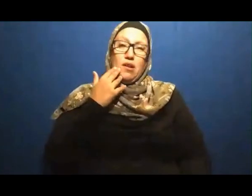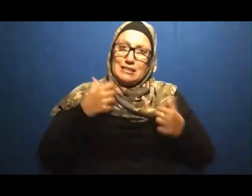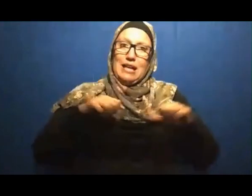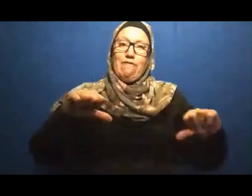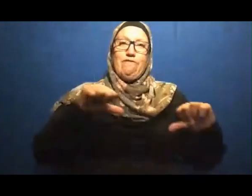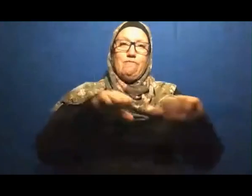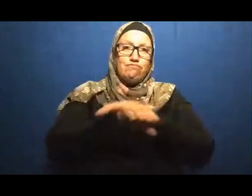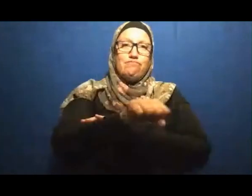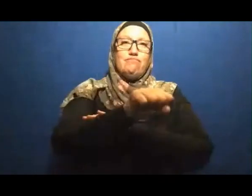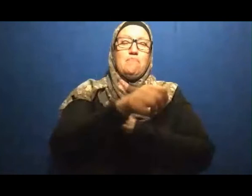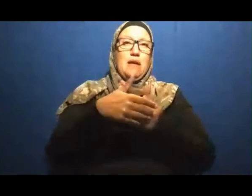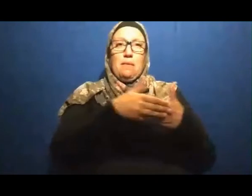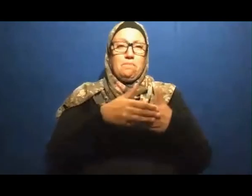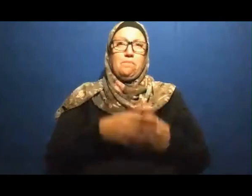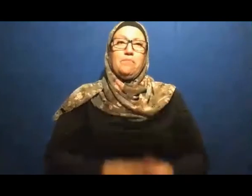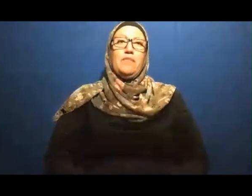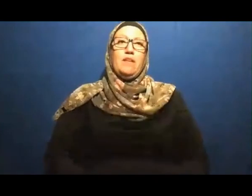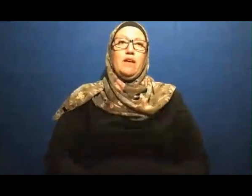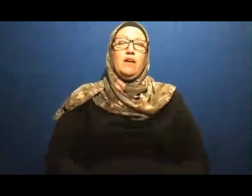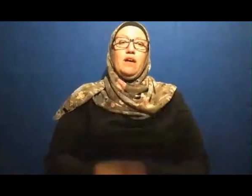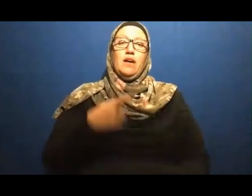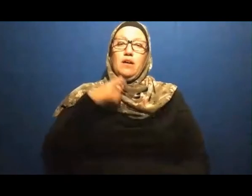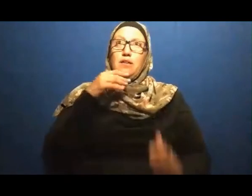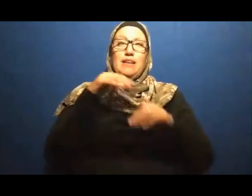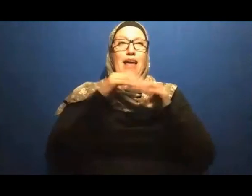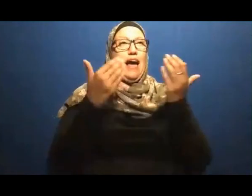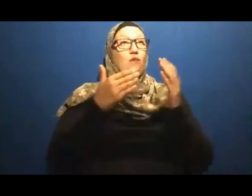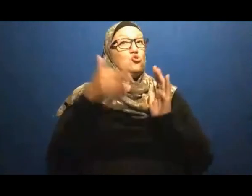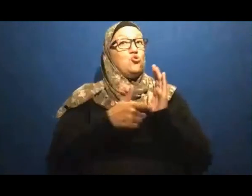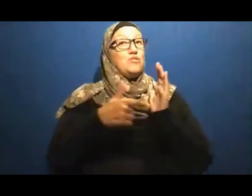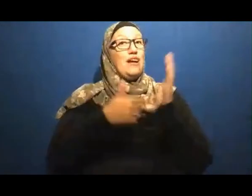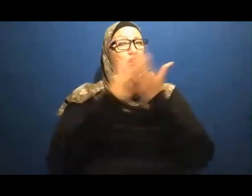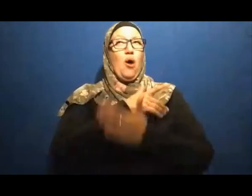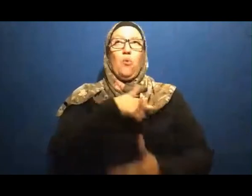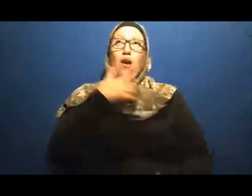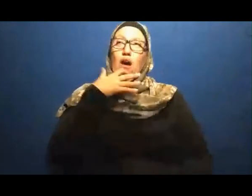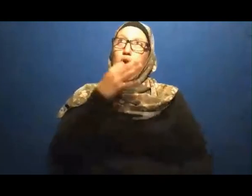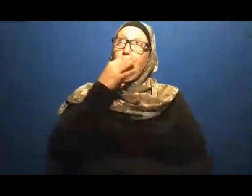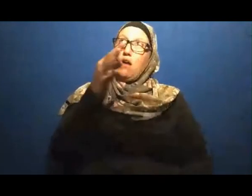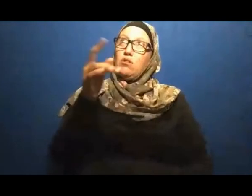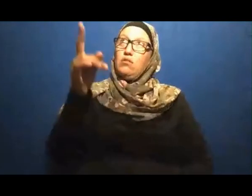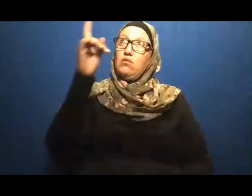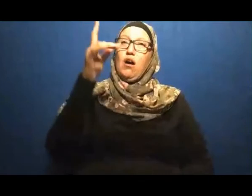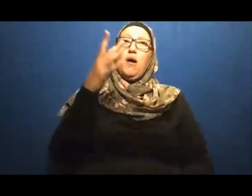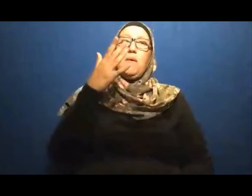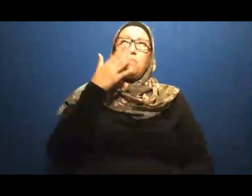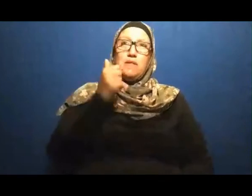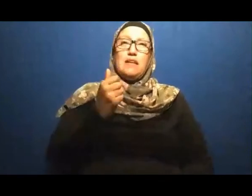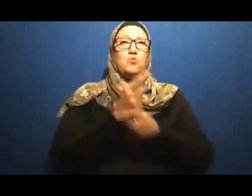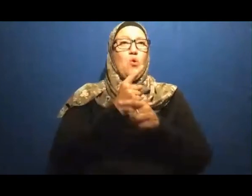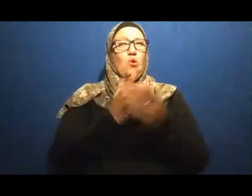Of Soul Appealing To Allah Resorting To God Through His Noblest Dearest